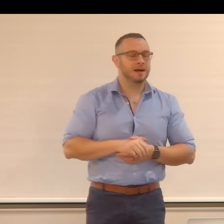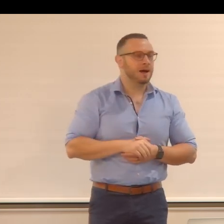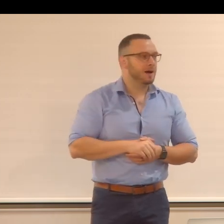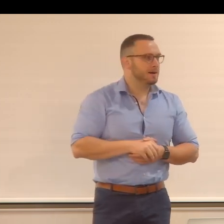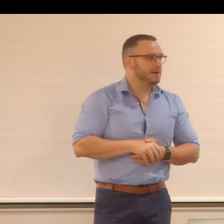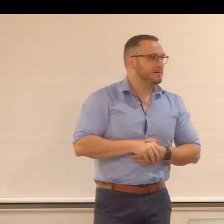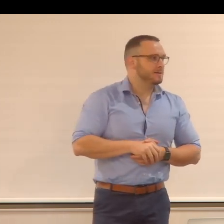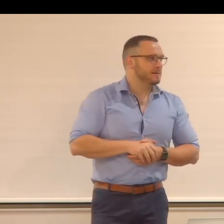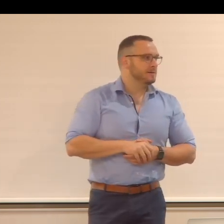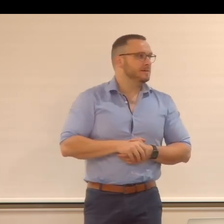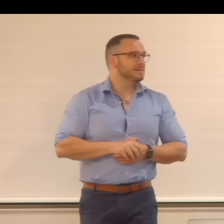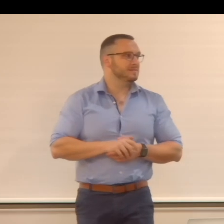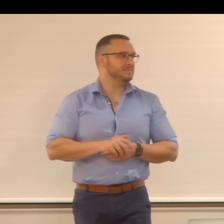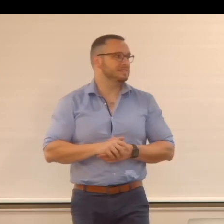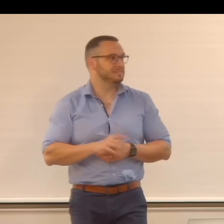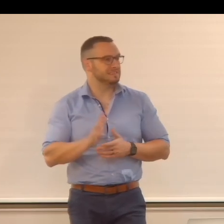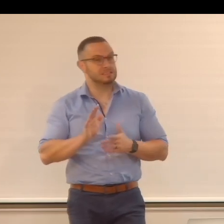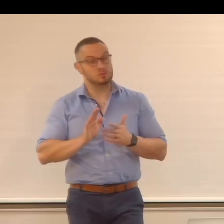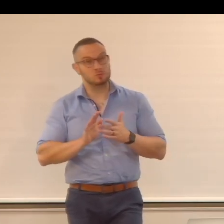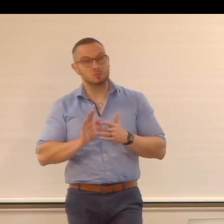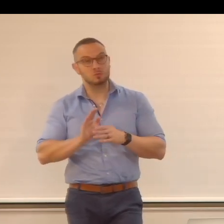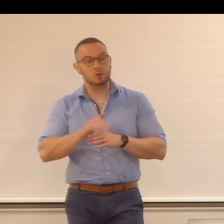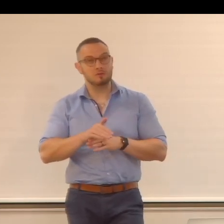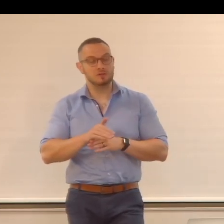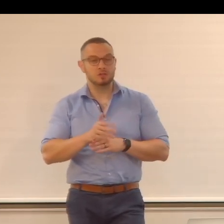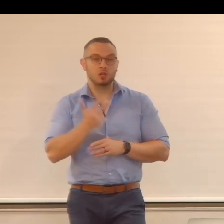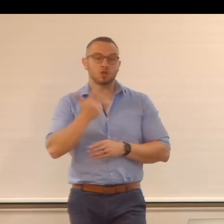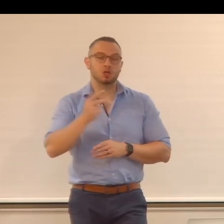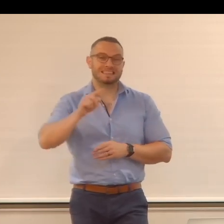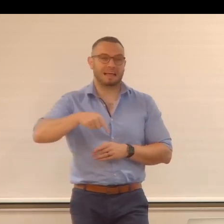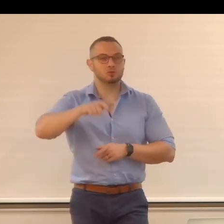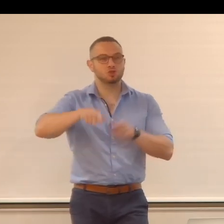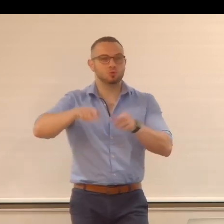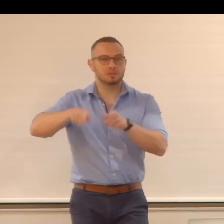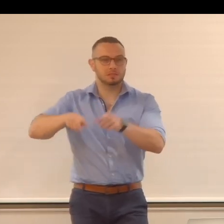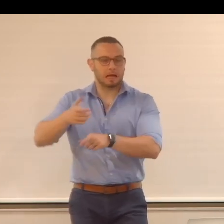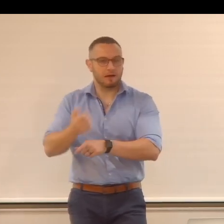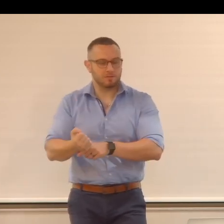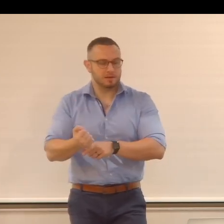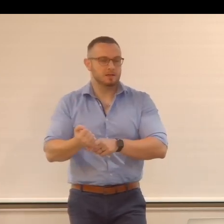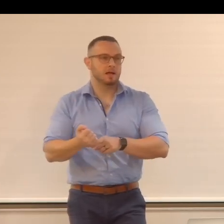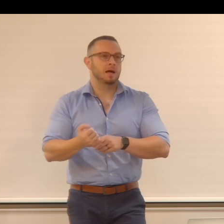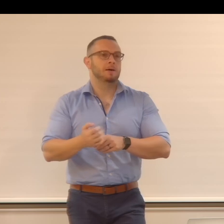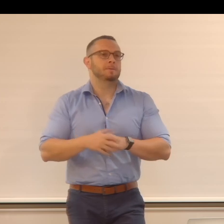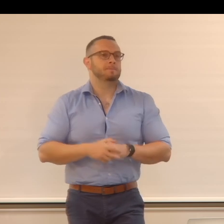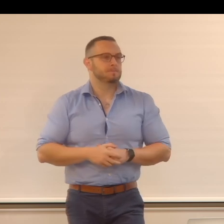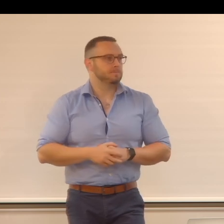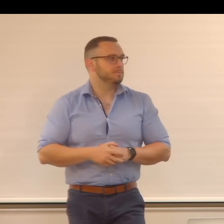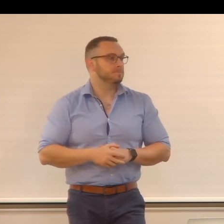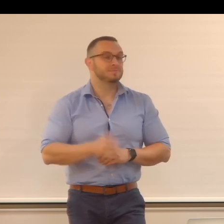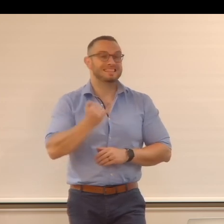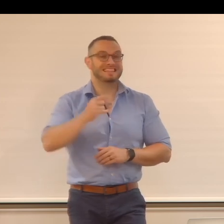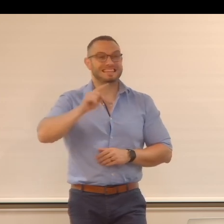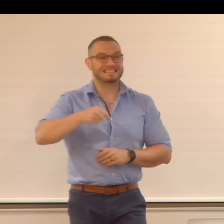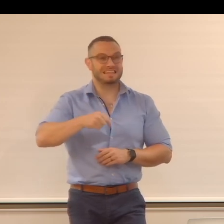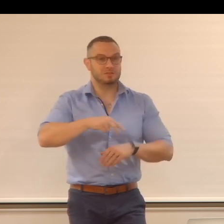about over 13,000 students and 6,000